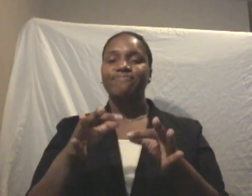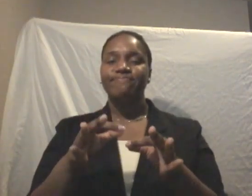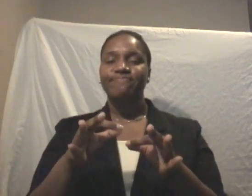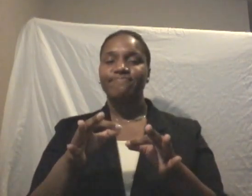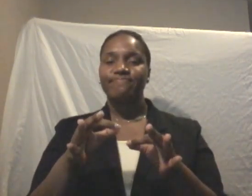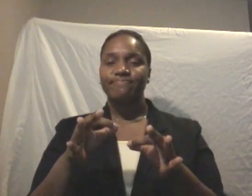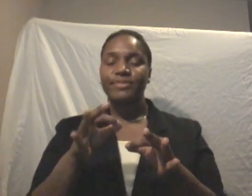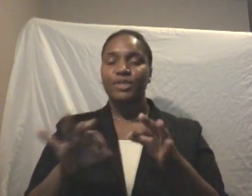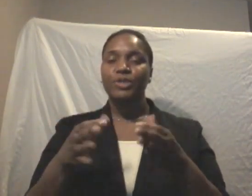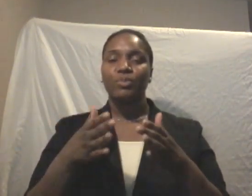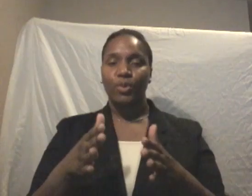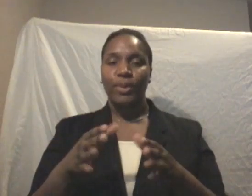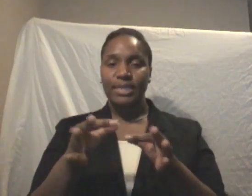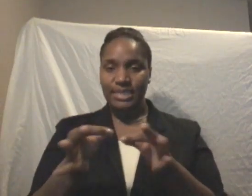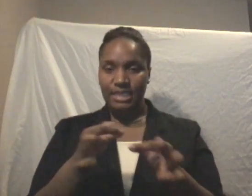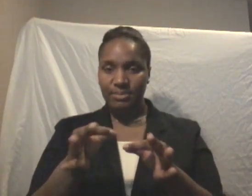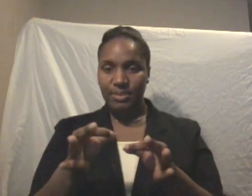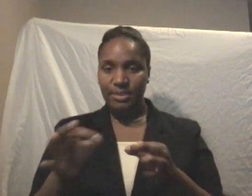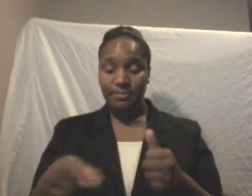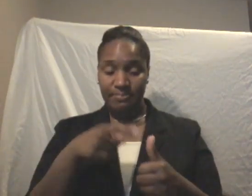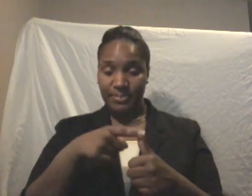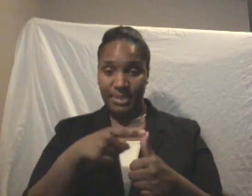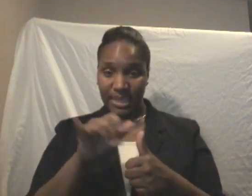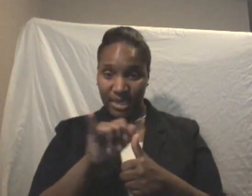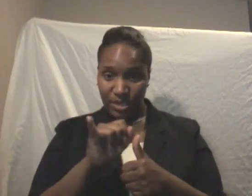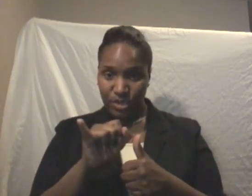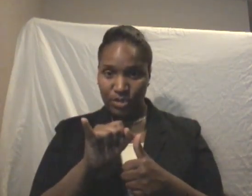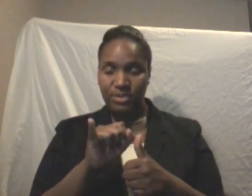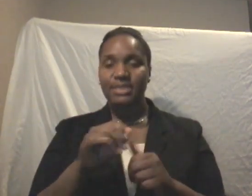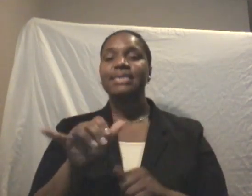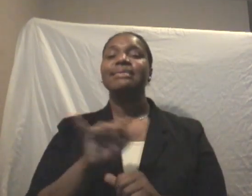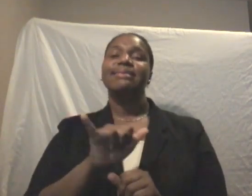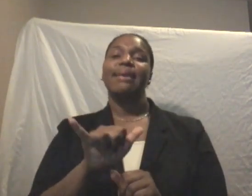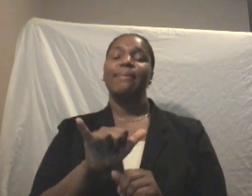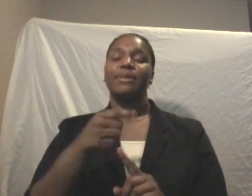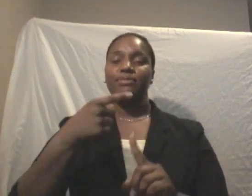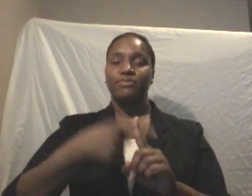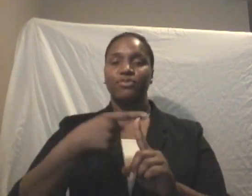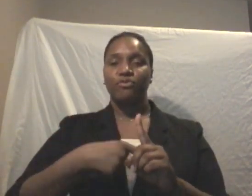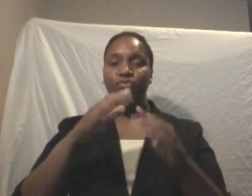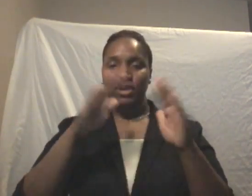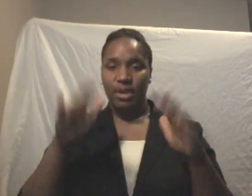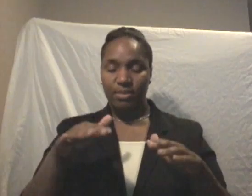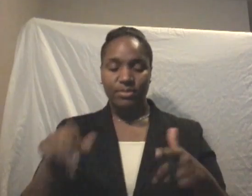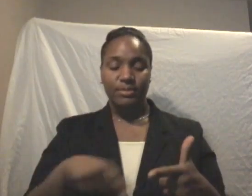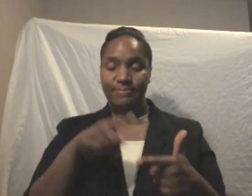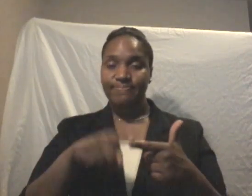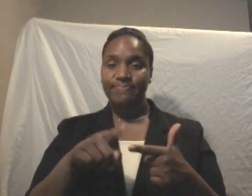insurance is like renting insurance, like you would rent a house, like permanent insurance, or whole life is like